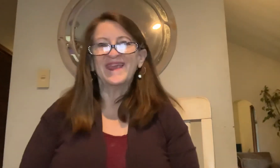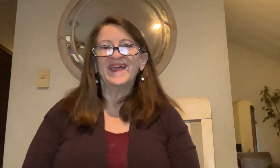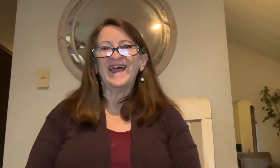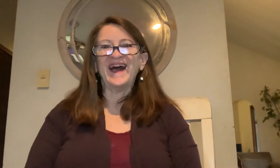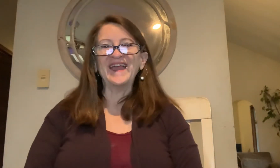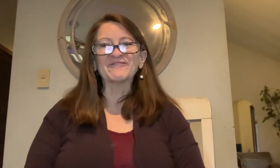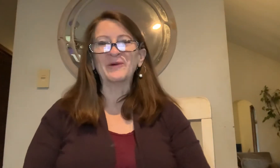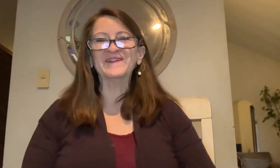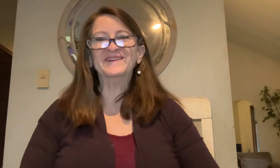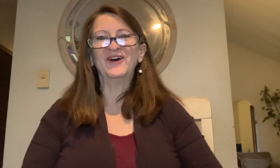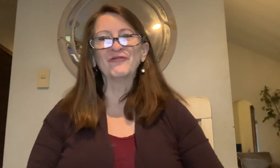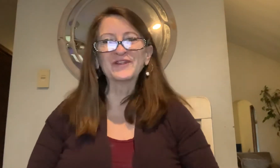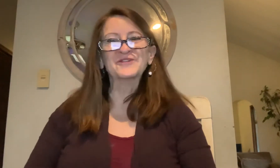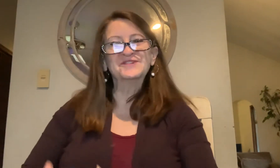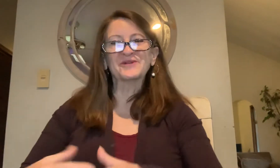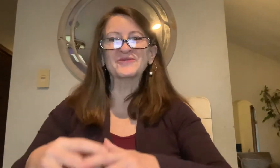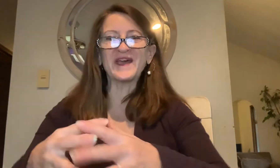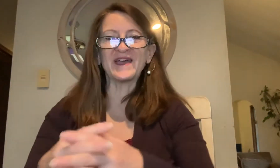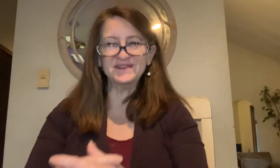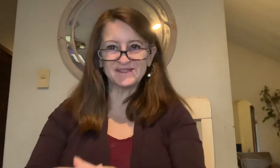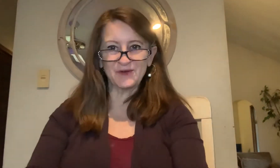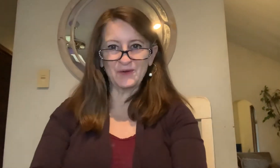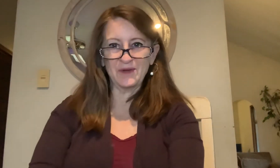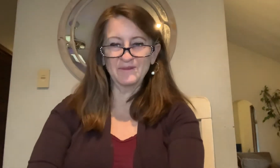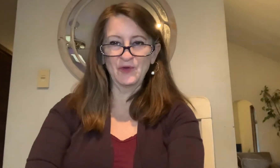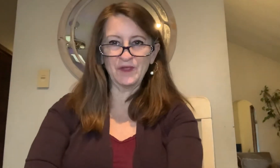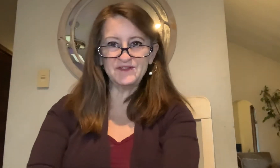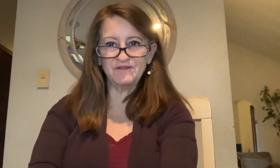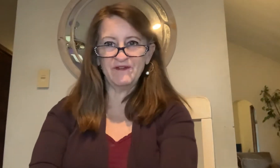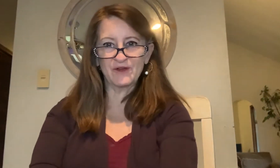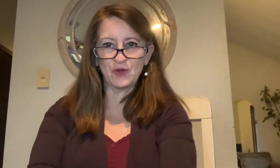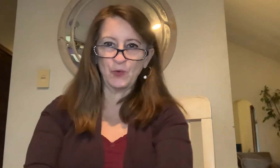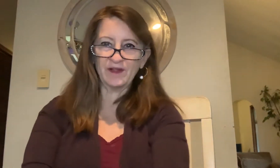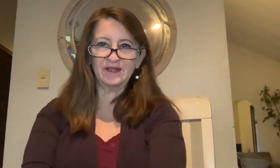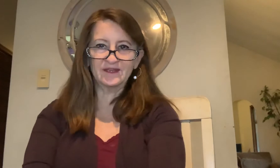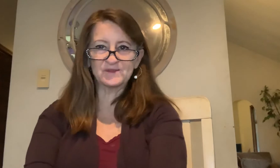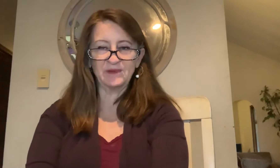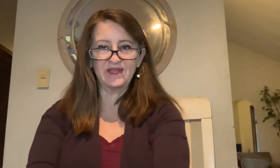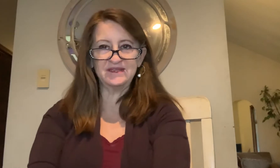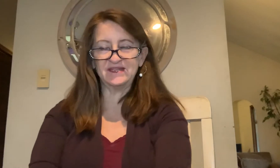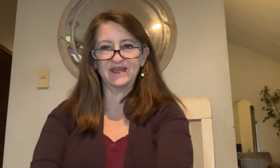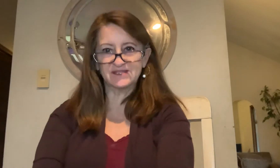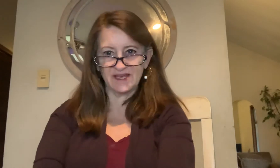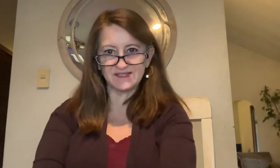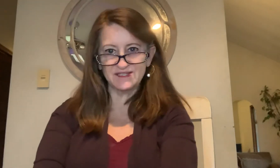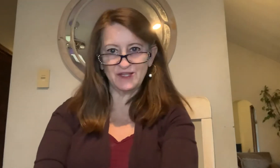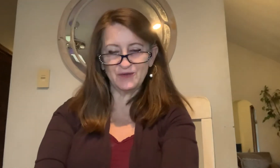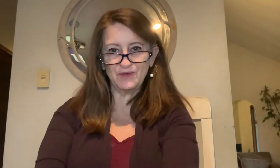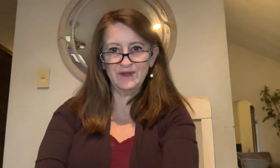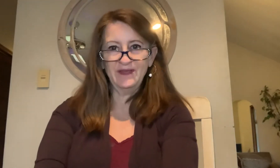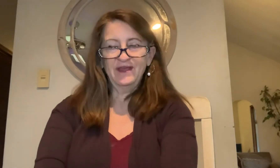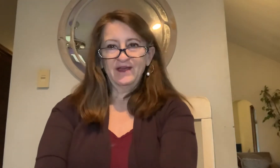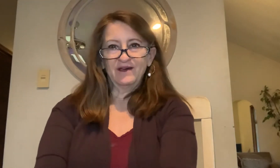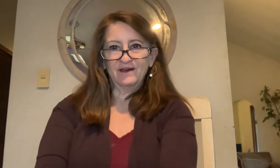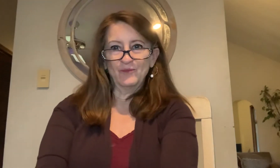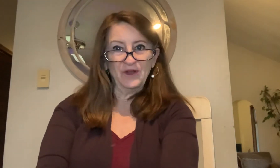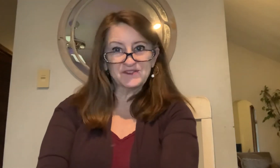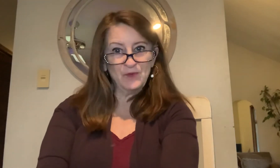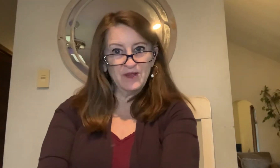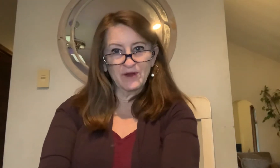Hi everyone, hopefully you're doing okay. So I'm going to very quickly explain today's lesson to you. Once a week we're going